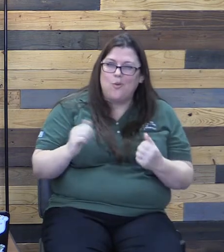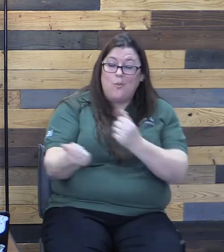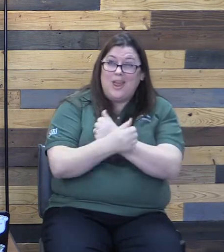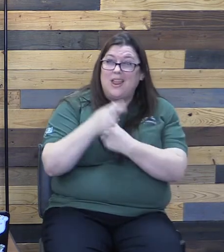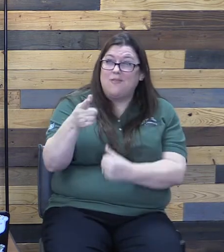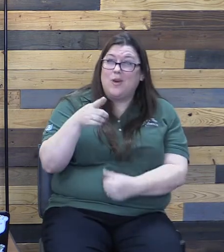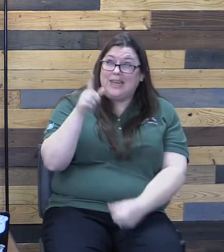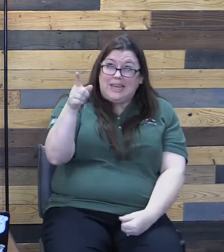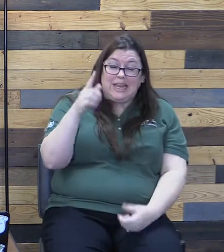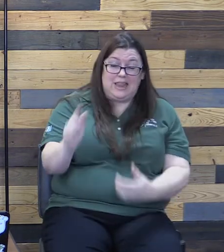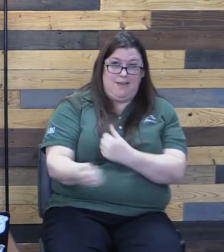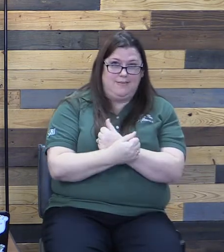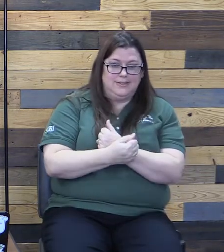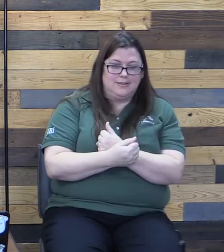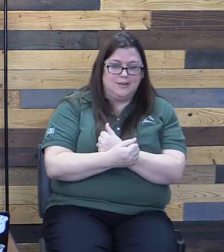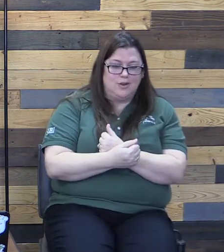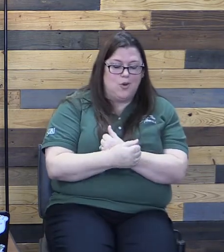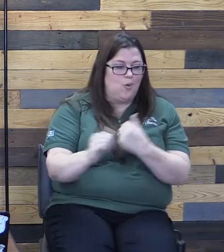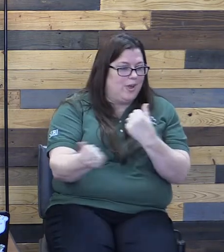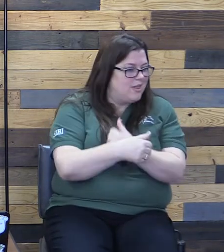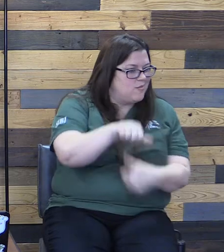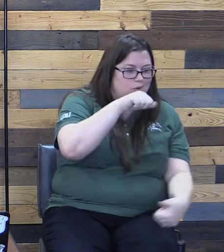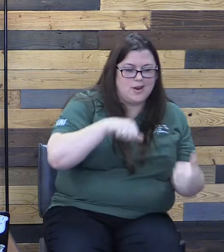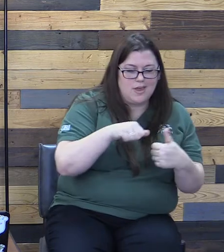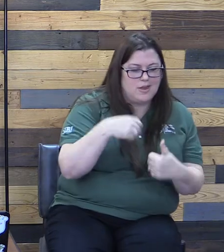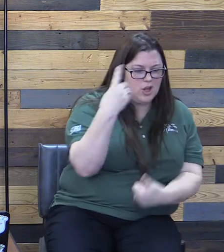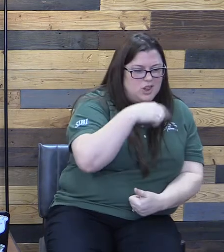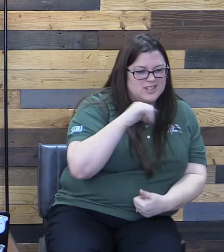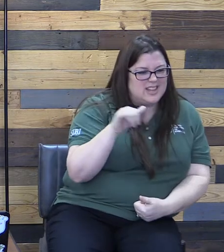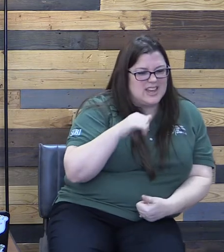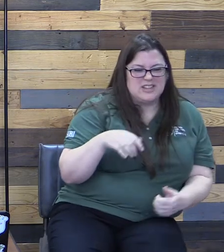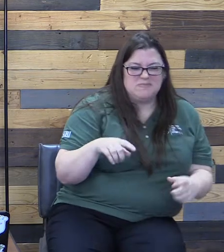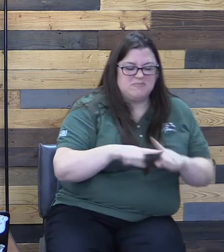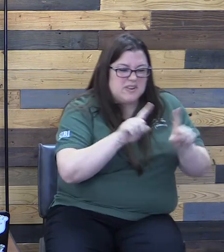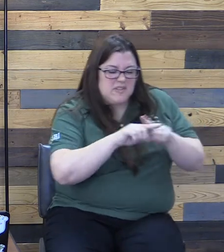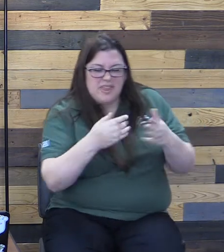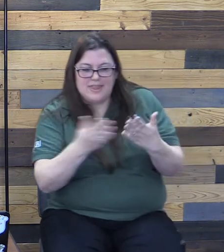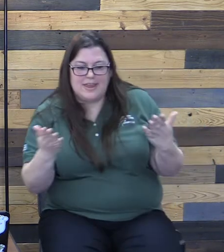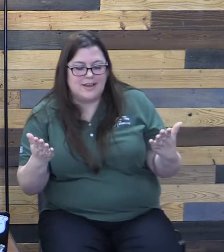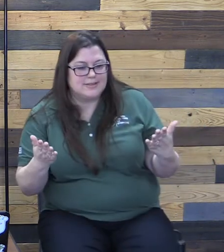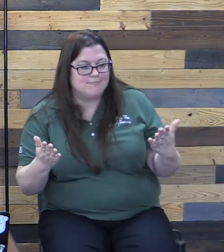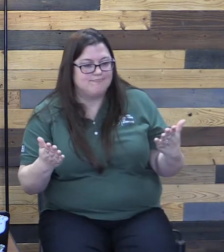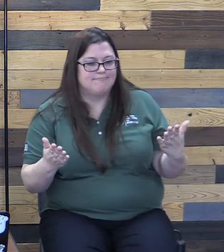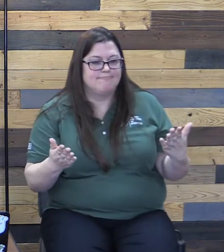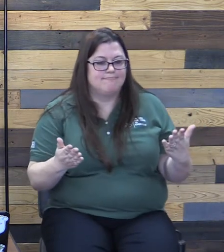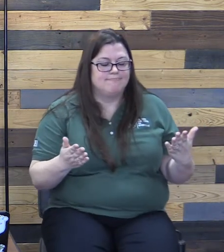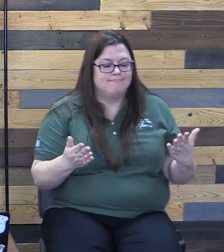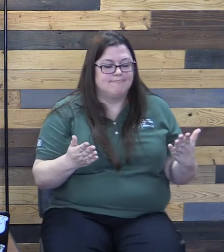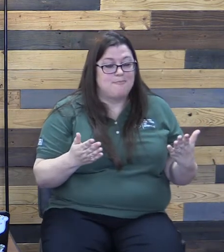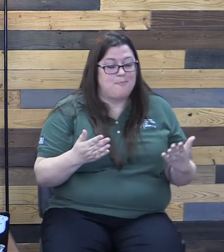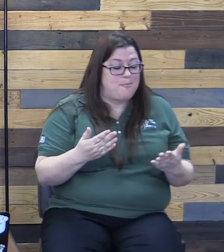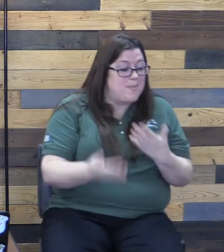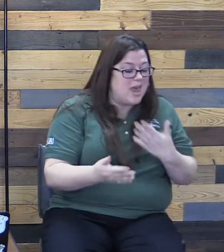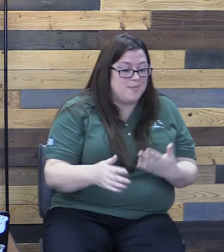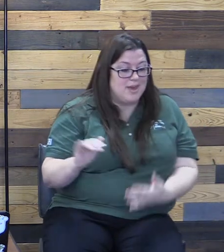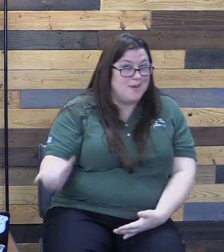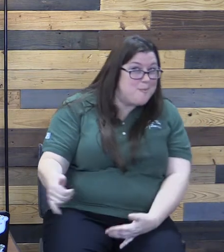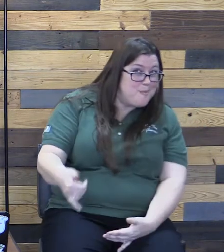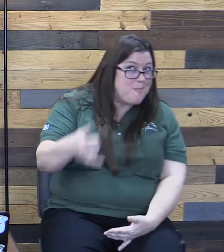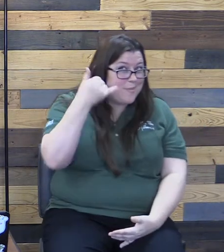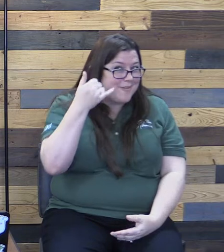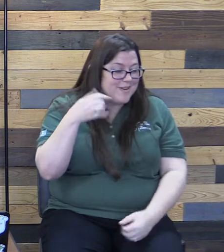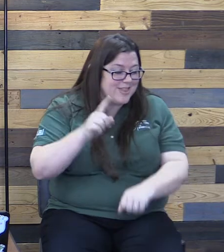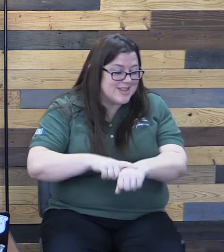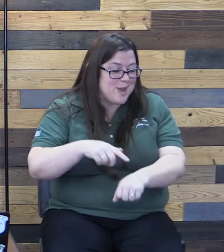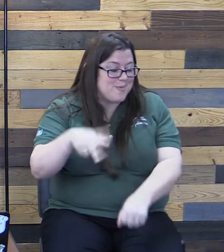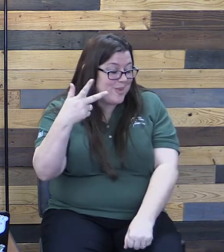one another. And love looks like different things sometimes. Love can look like picking up the phone at three in the morning